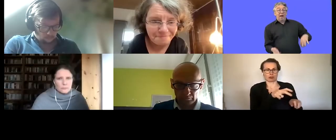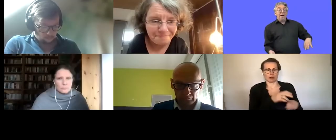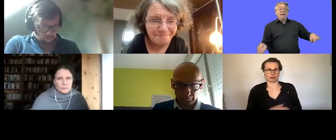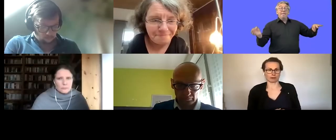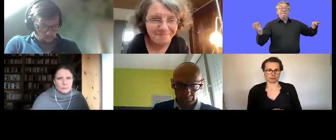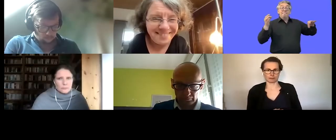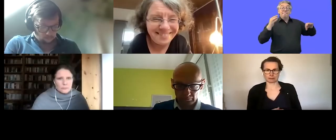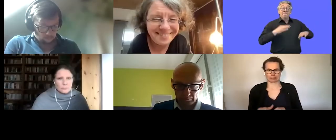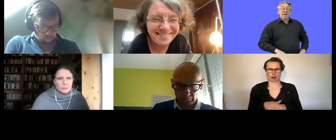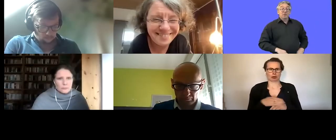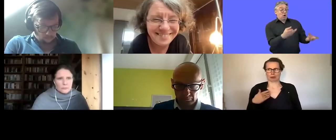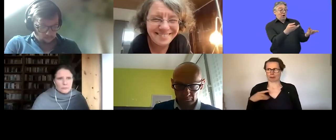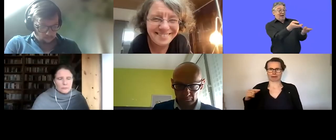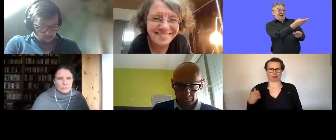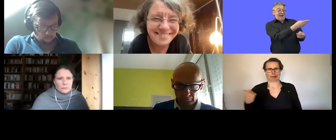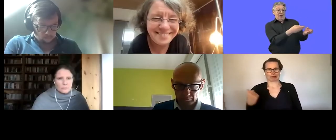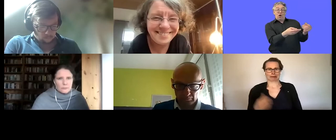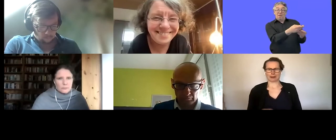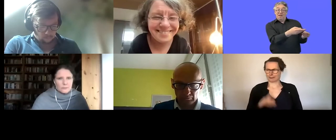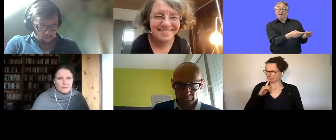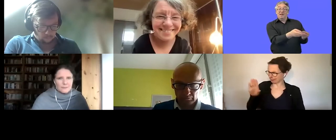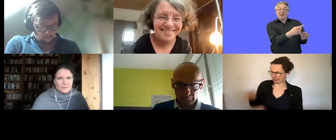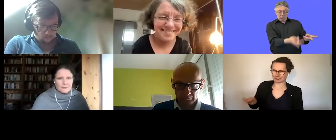and france has its own oh i'm sorry